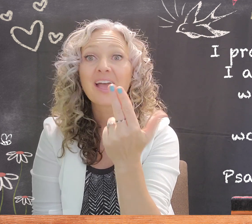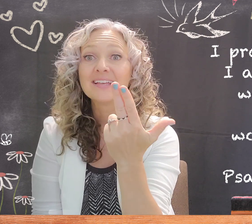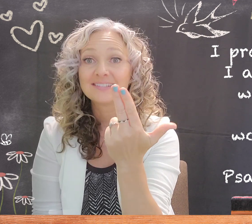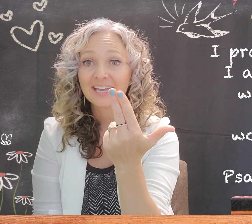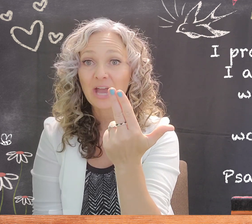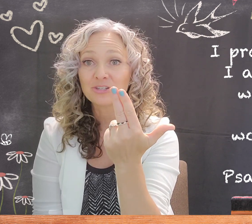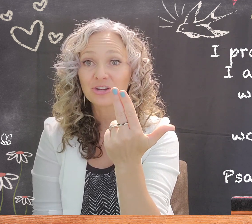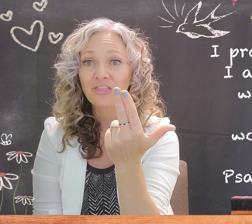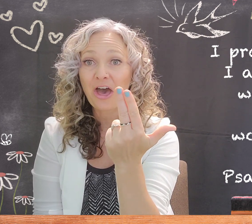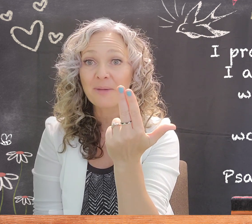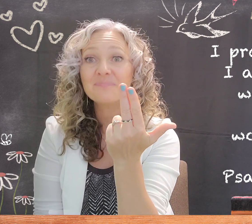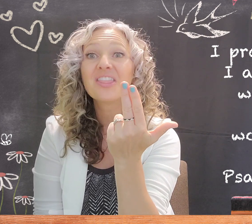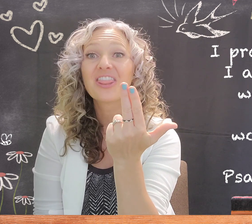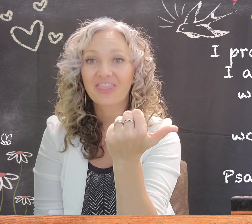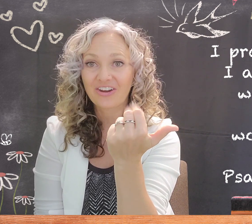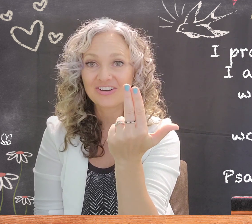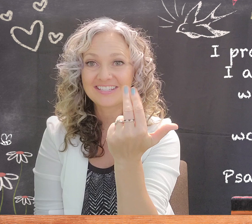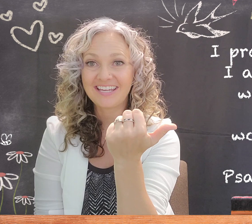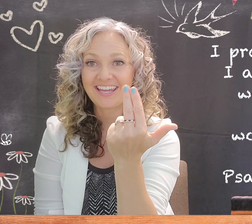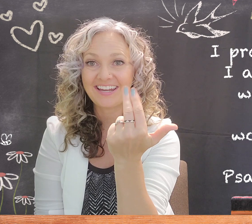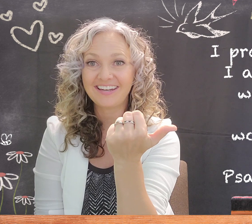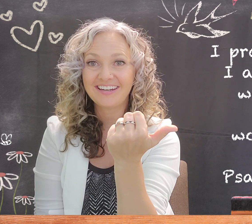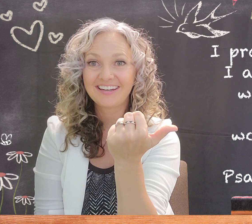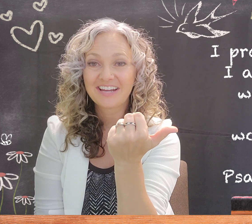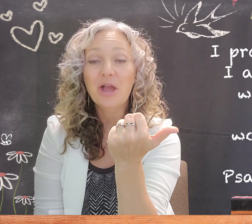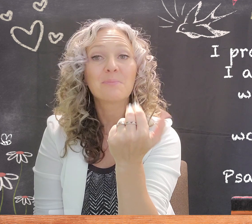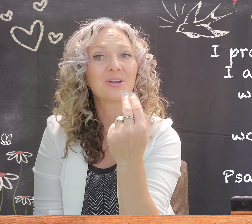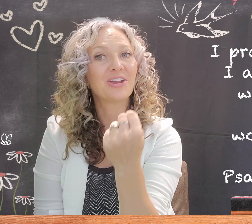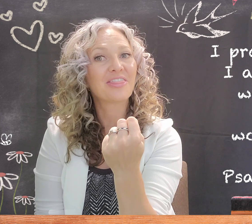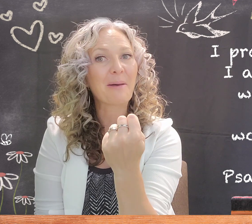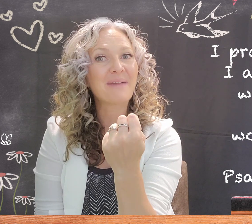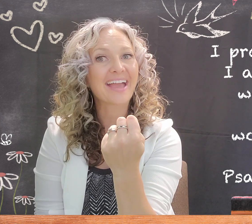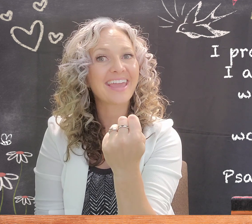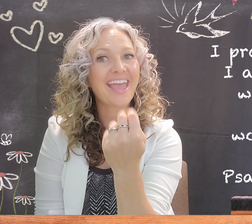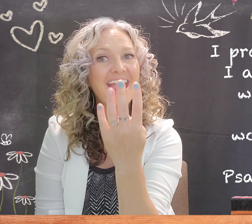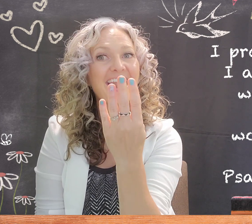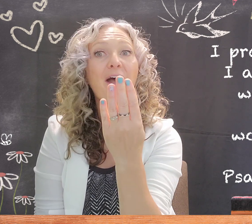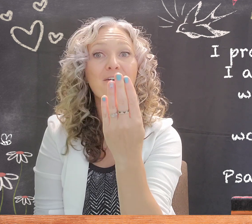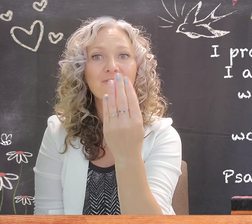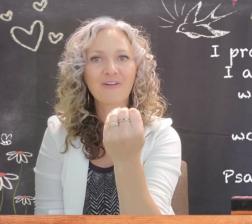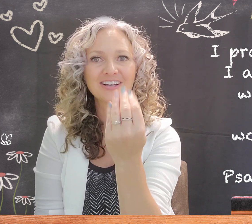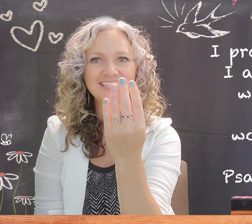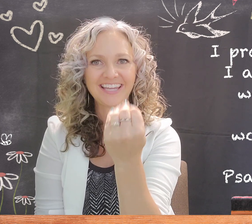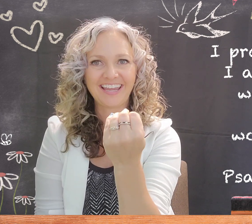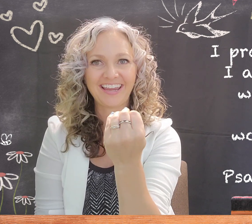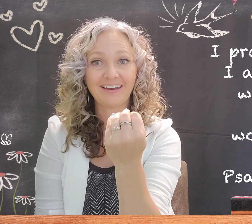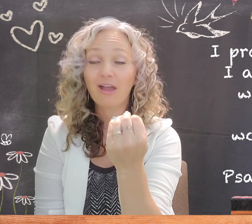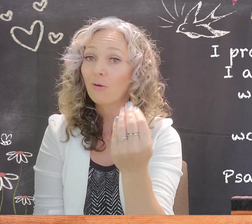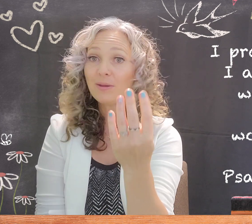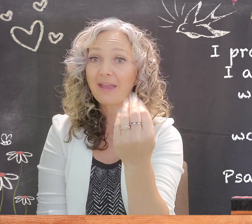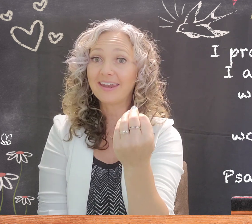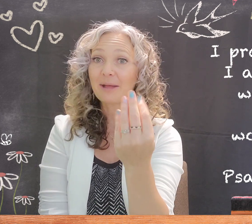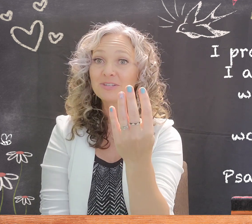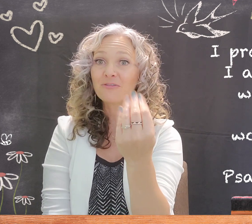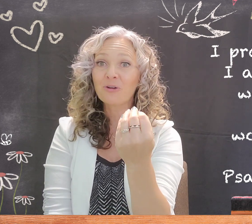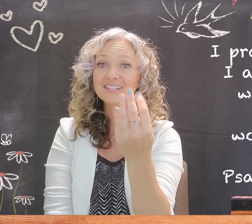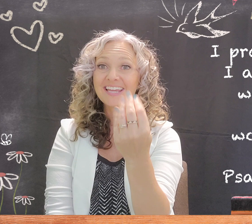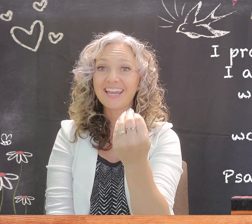Stick out your thumb. 13. Bring your thumb back in. 14. We made it up to 14.